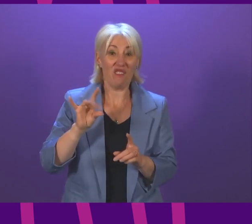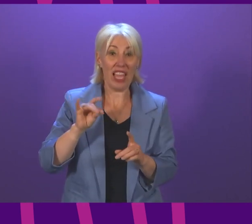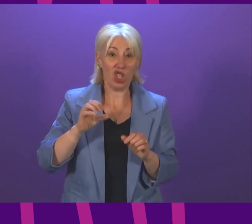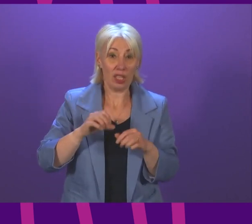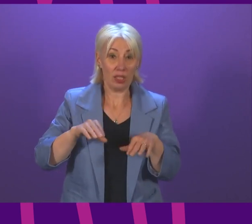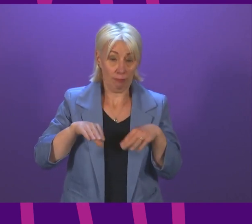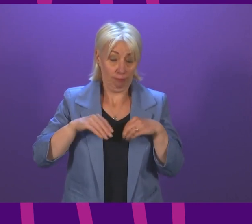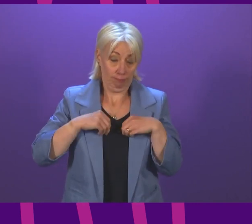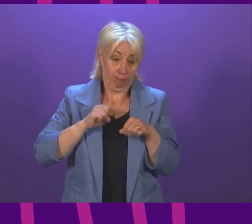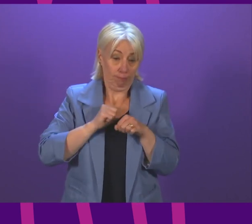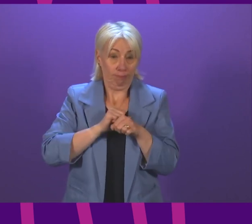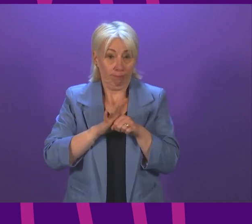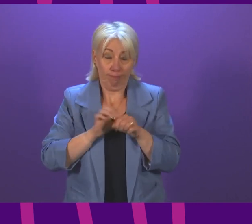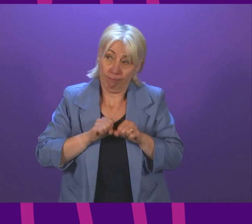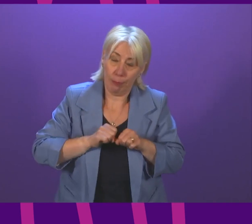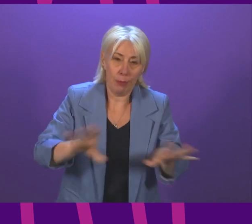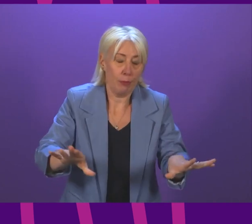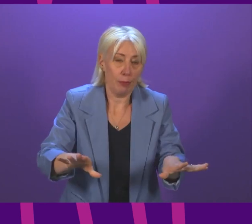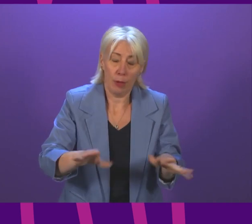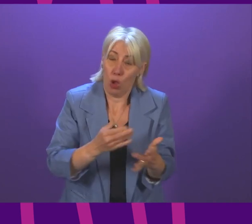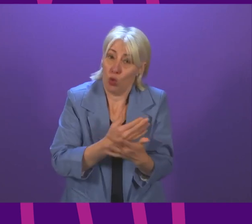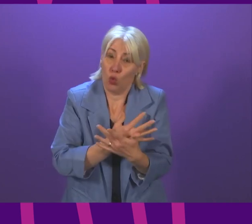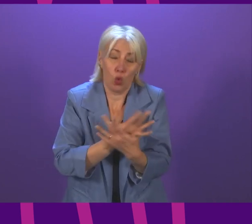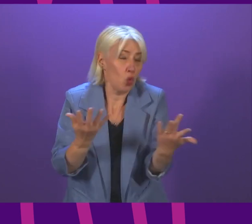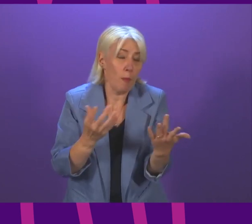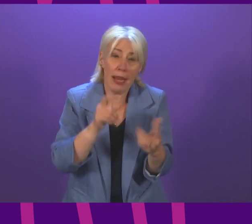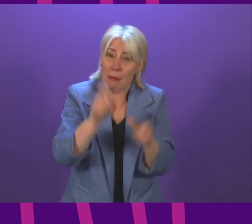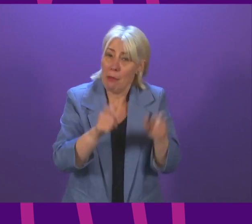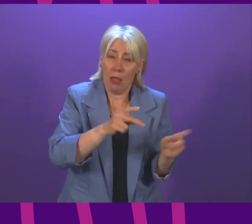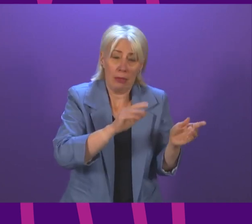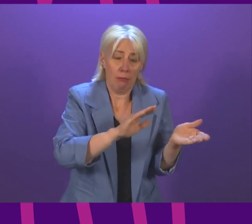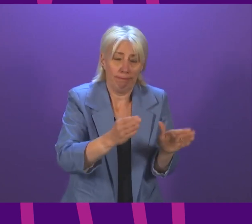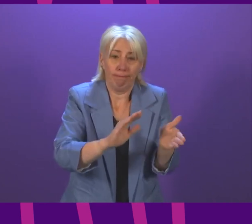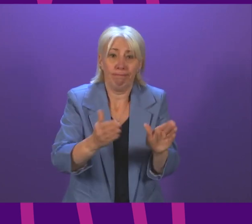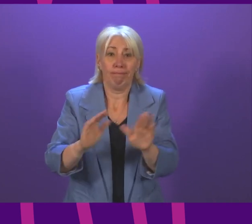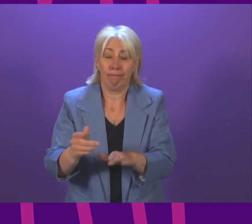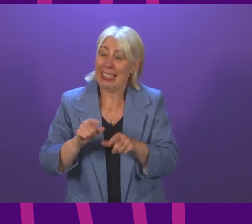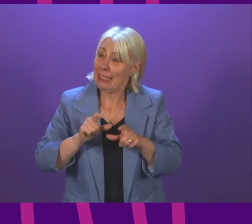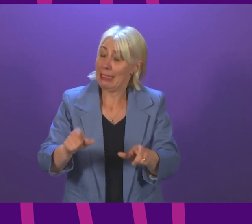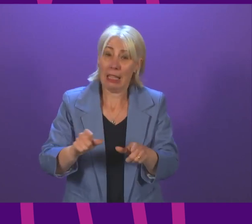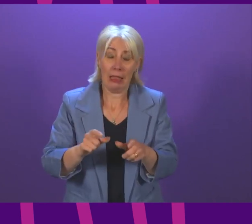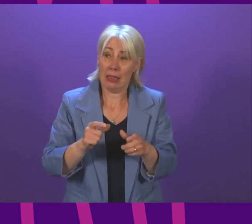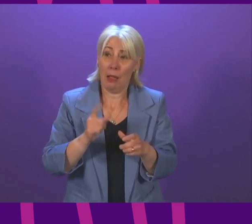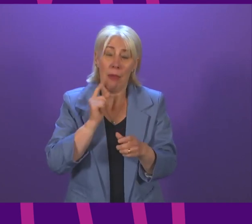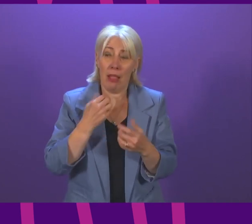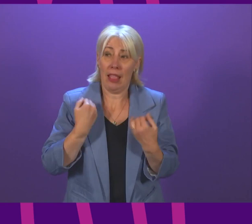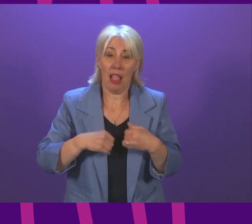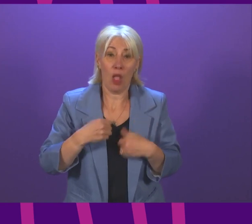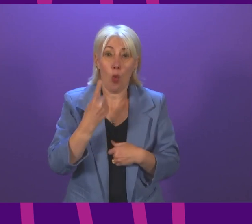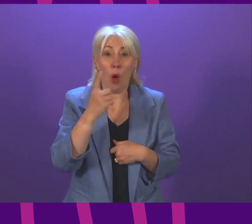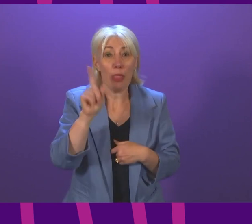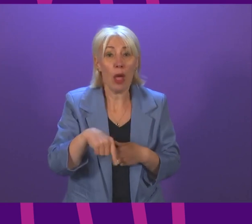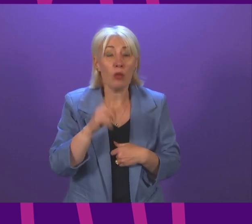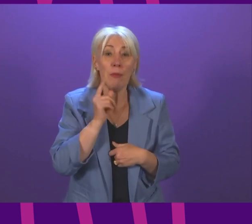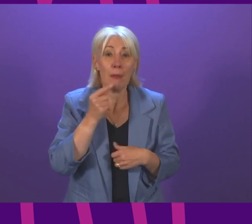circulating. It has taken far too many lives. It is still doing too much damage. A thousand people are in our hospitals